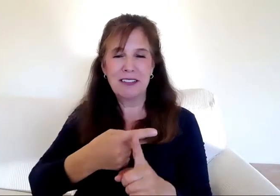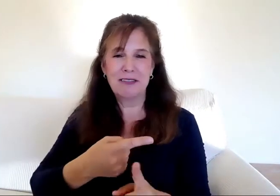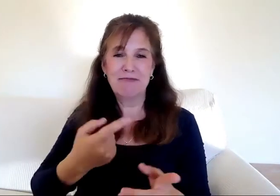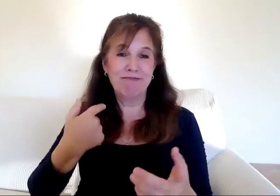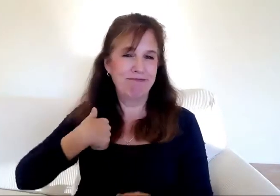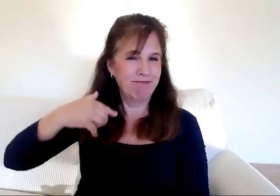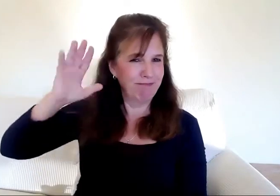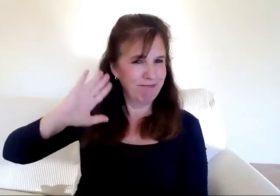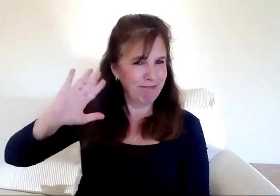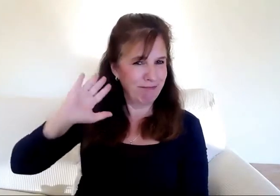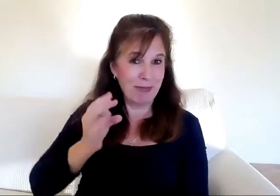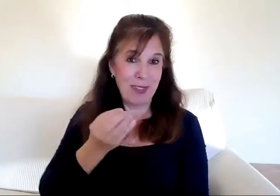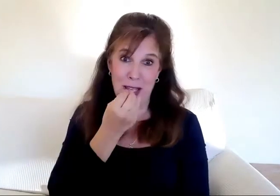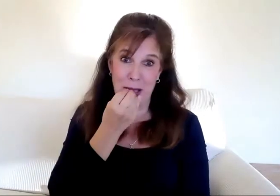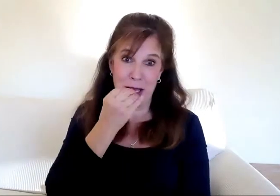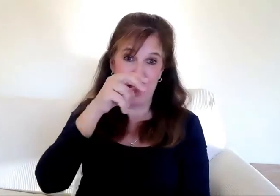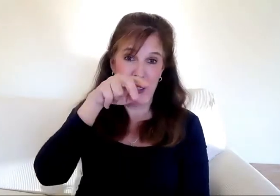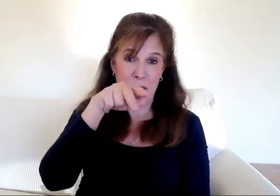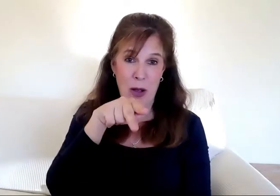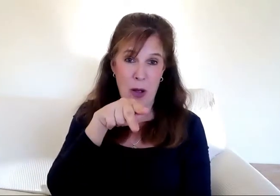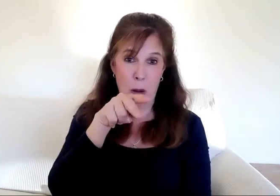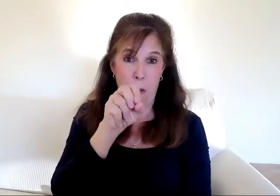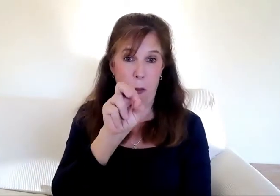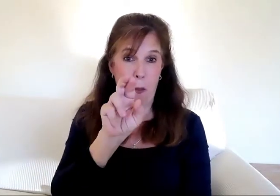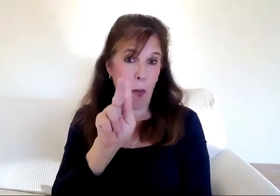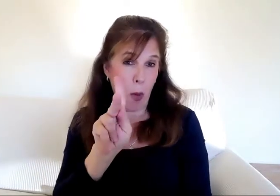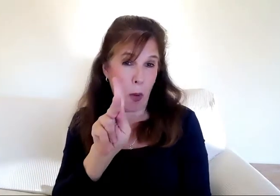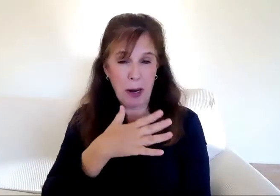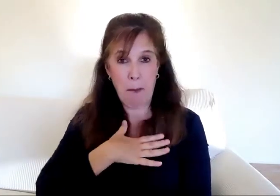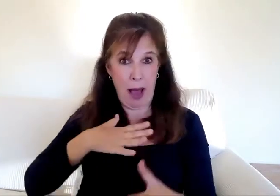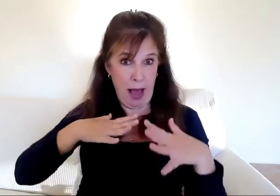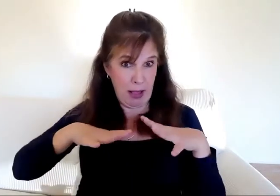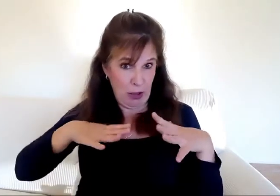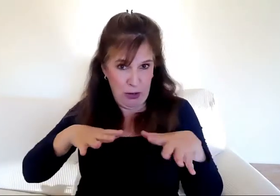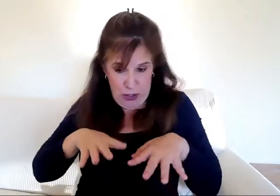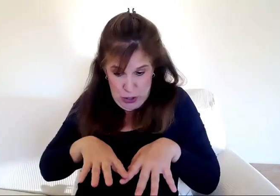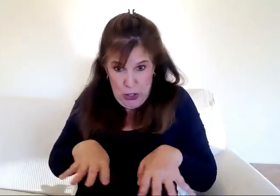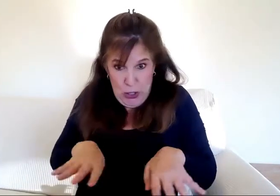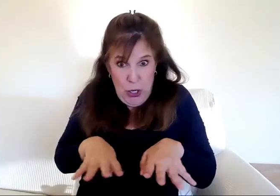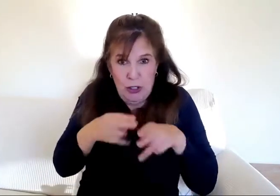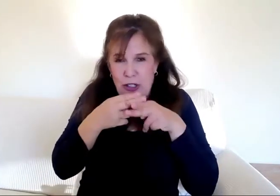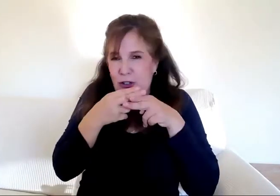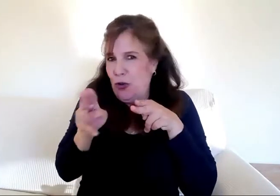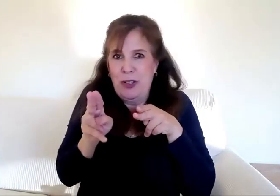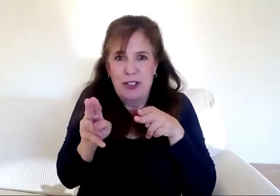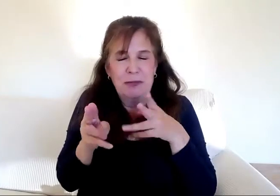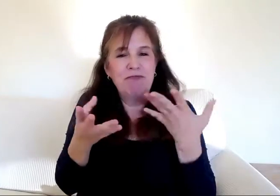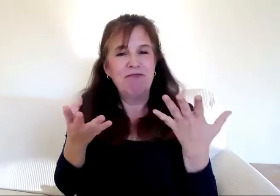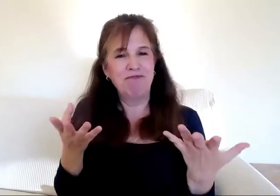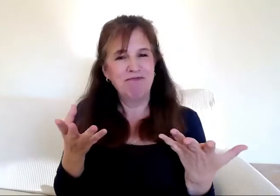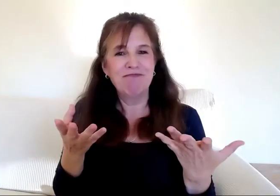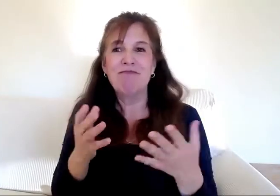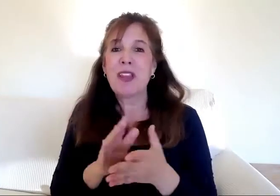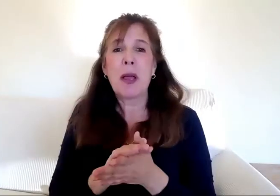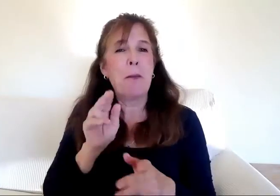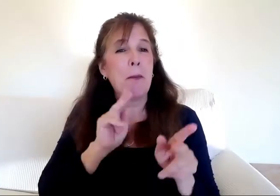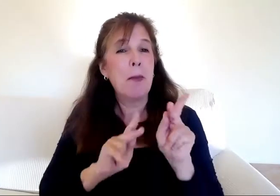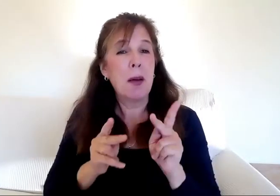was living the American dream. My mom used to compare me to the Charlie girl. Charlie was a young sassy